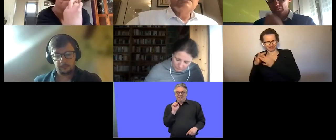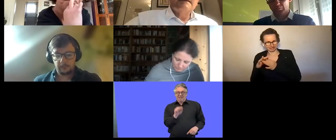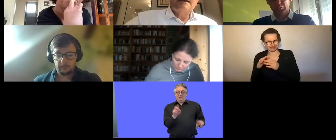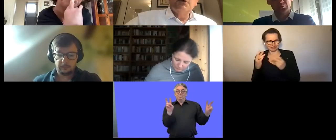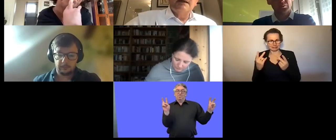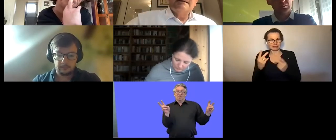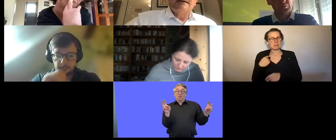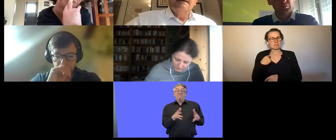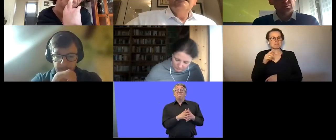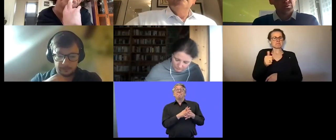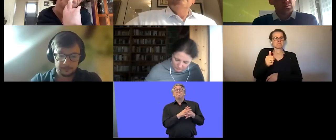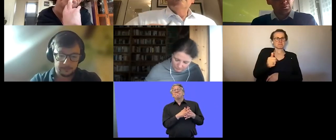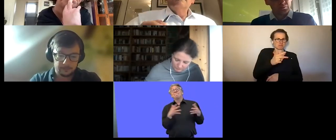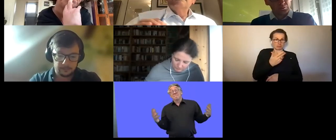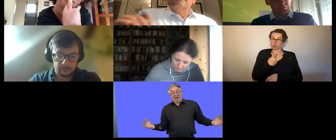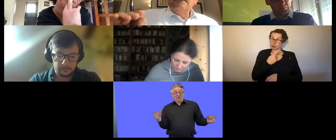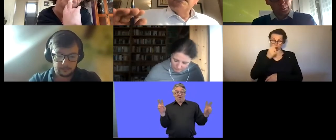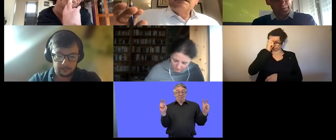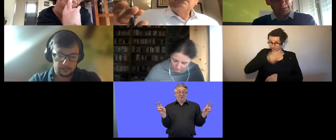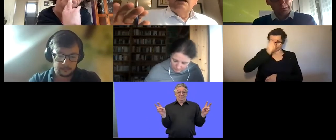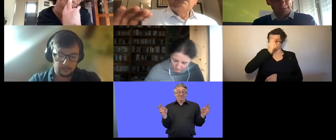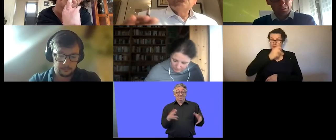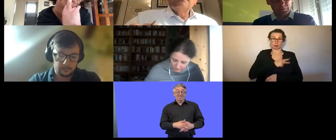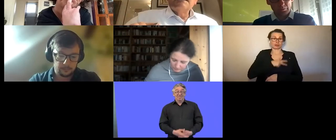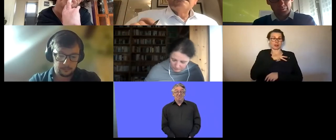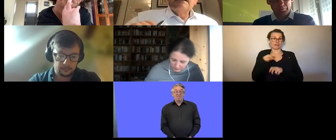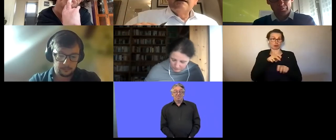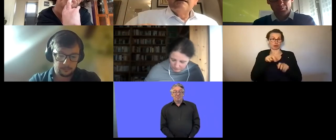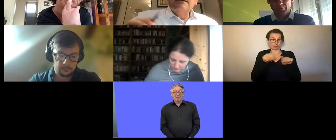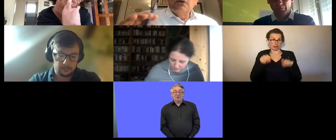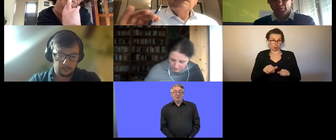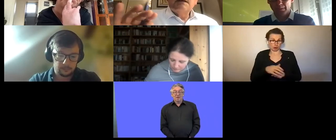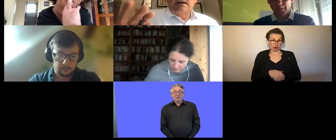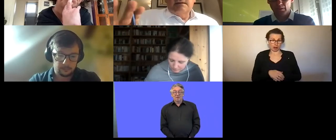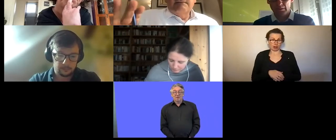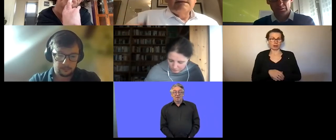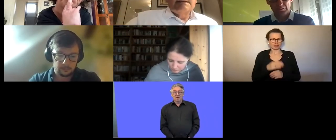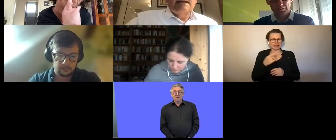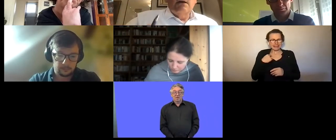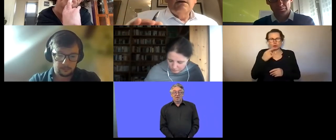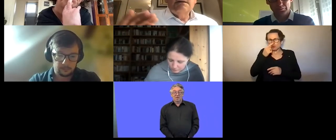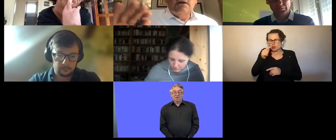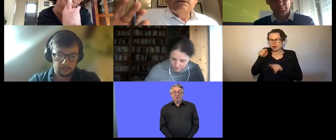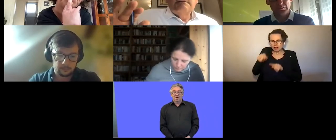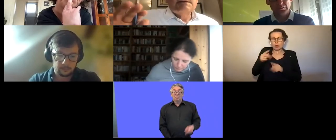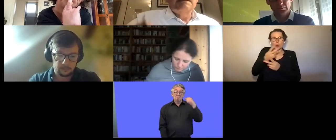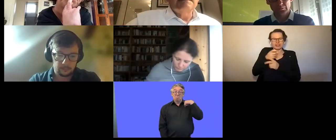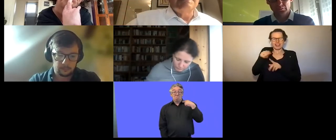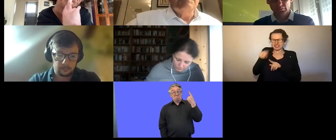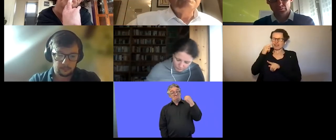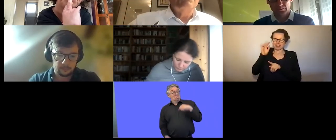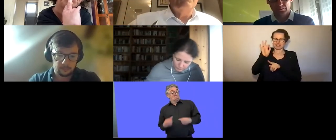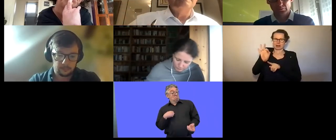topic i think the social enterprise model is a very good one